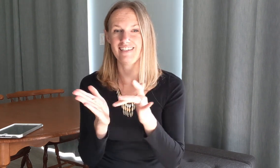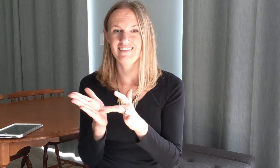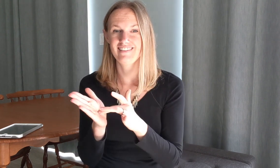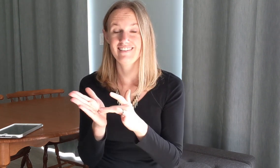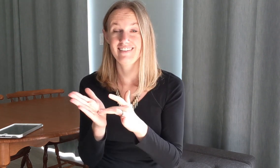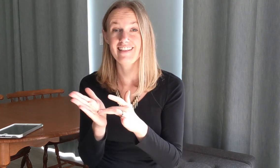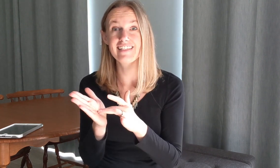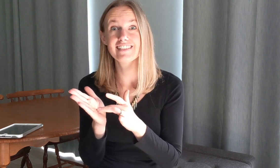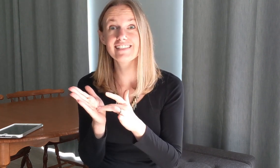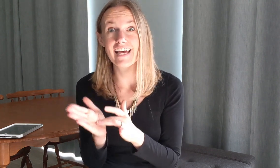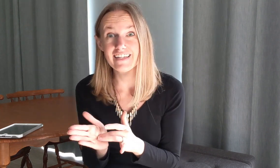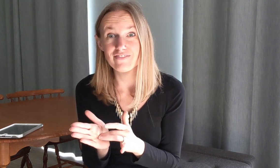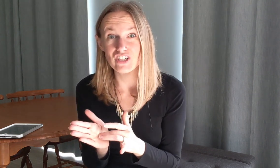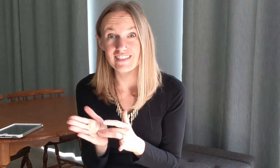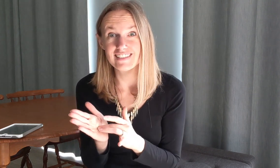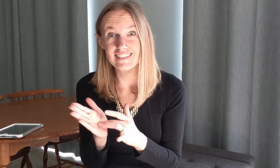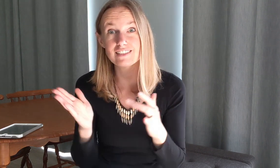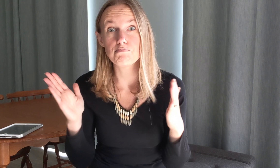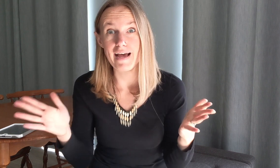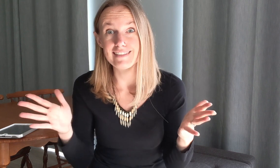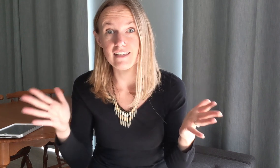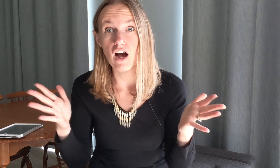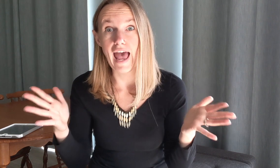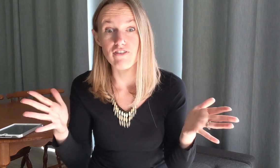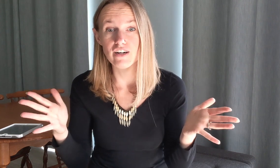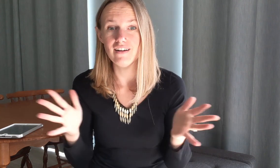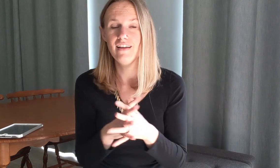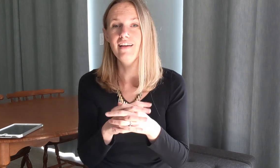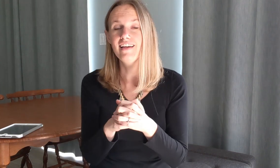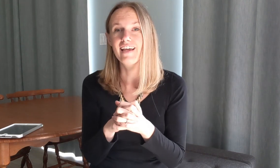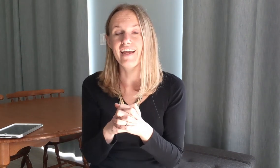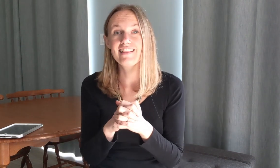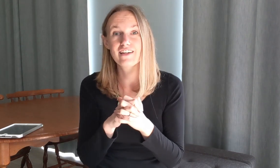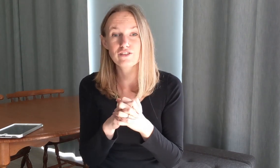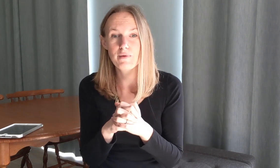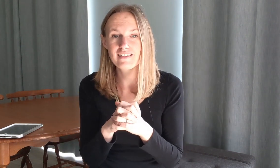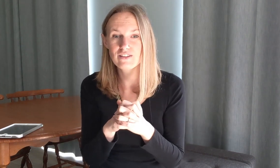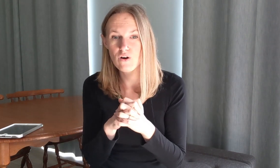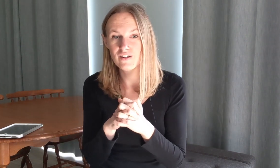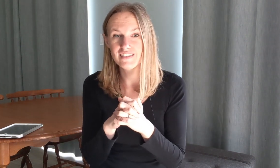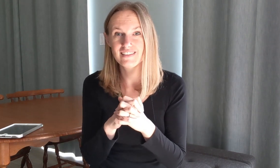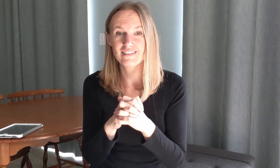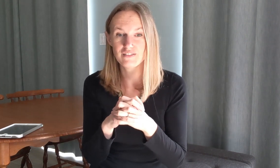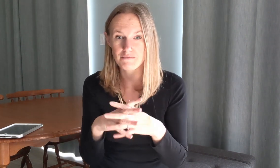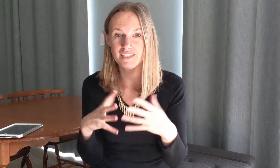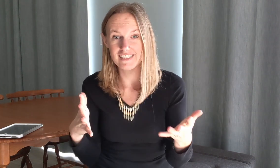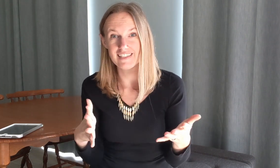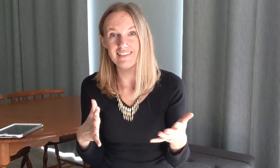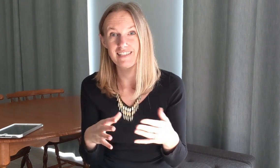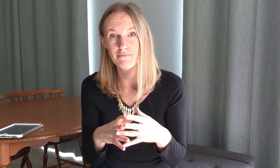that's the second verse isn't this the best song ever okay and then it goes back to the course so give me Jesus give